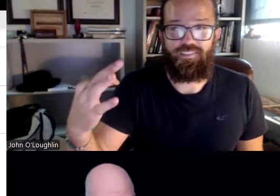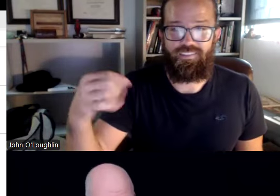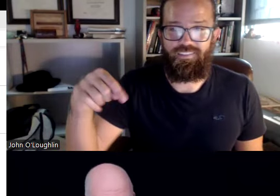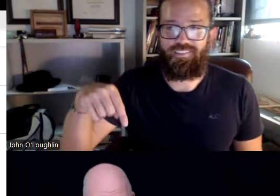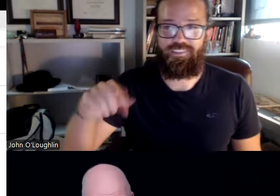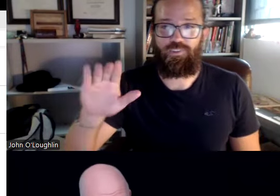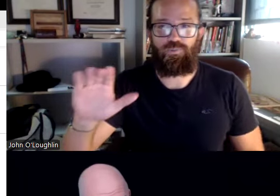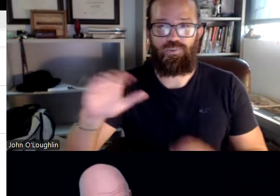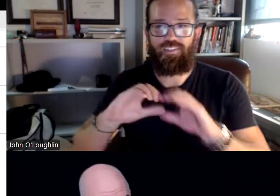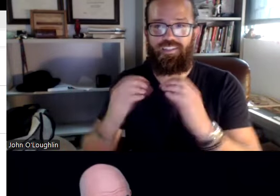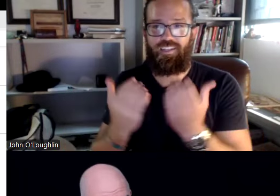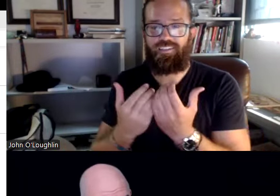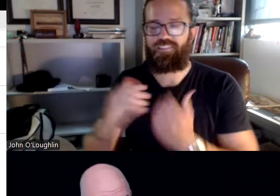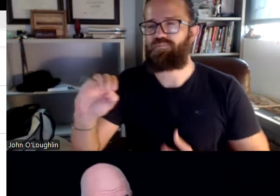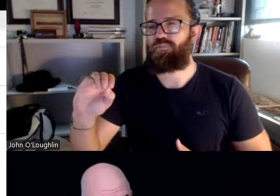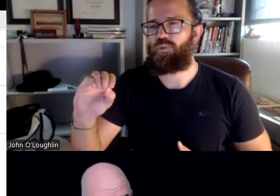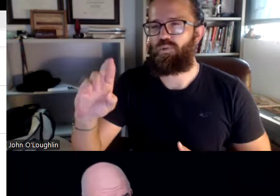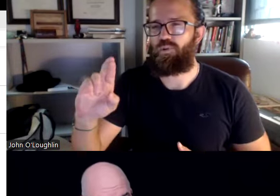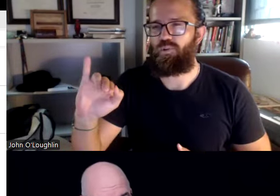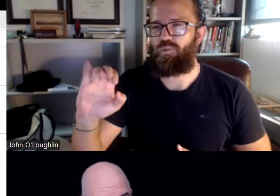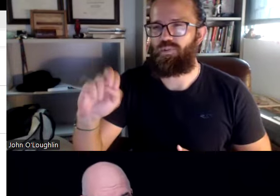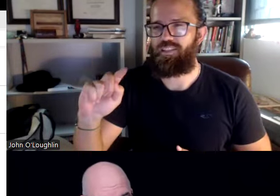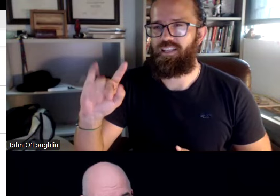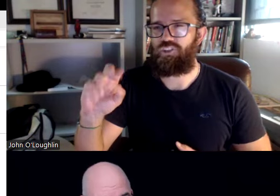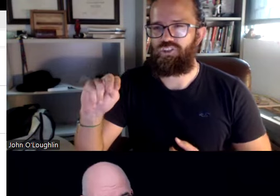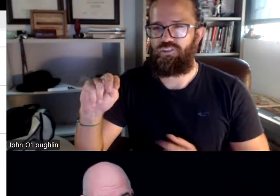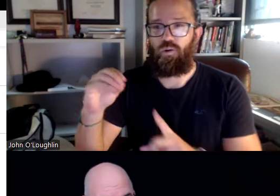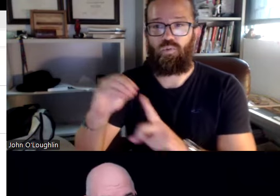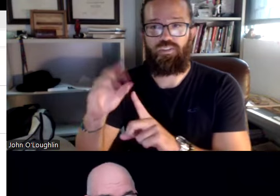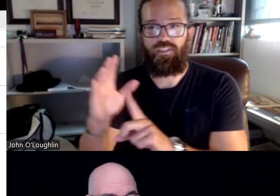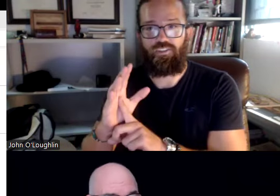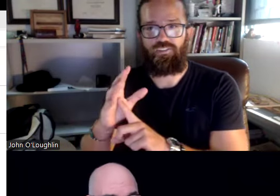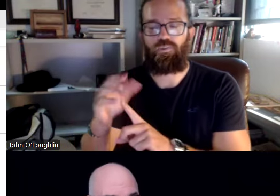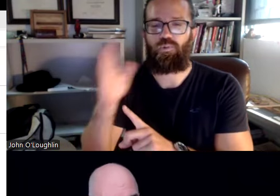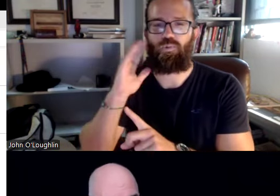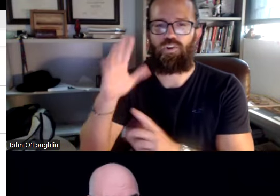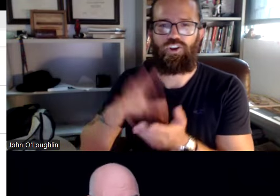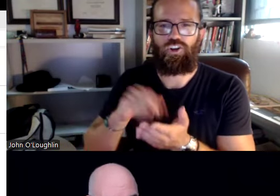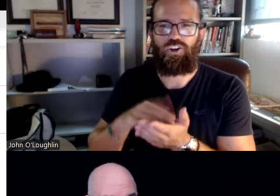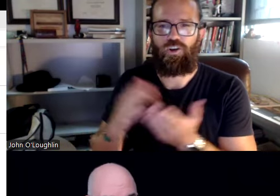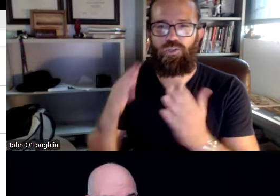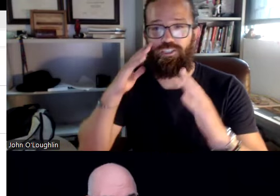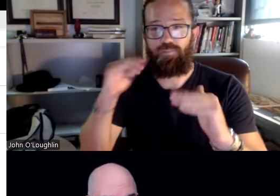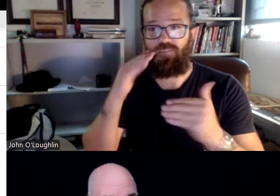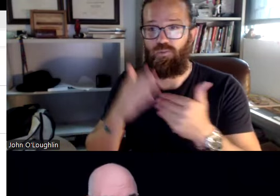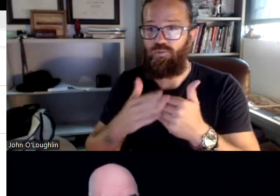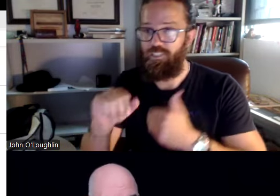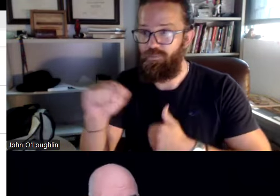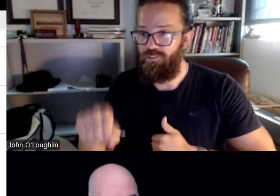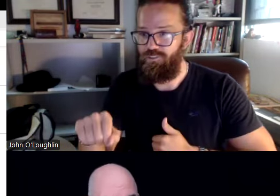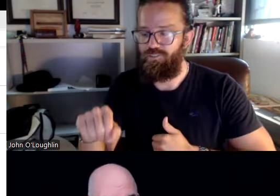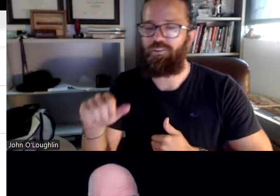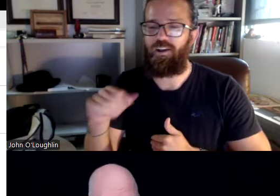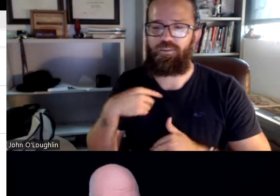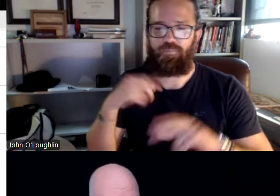so so today's the september 9th this is your class orientation and you're going to